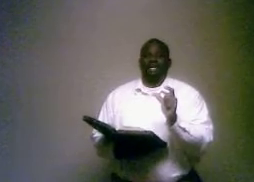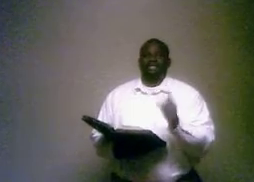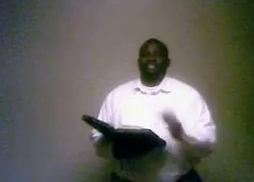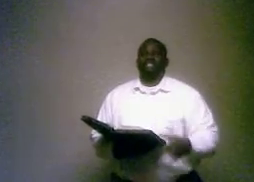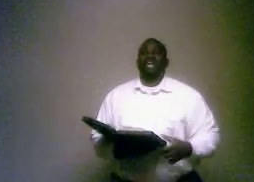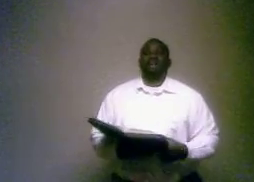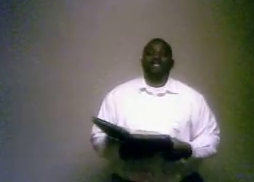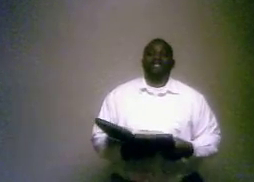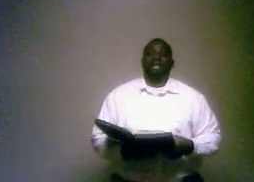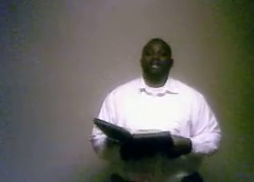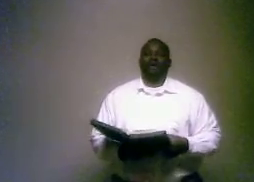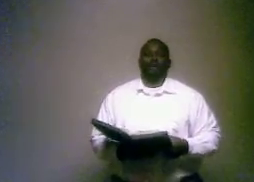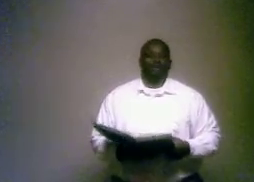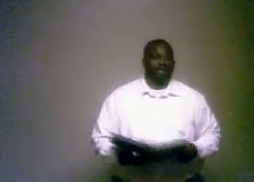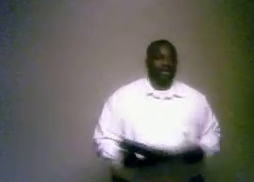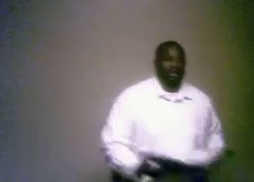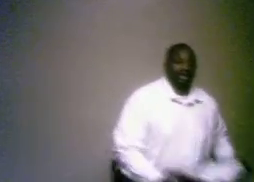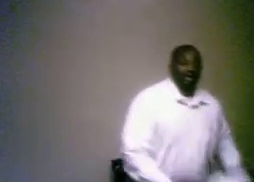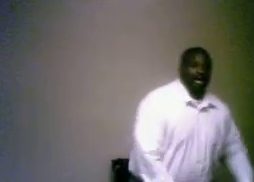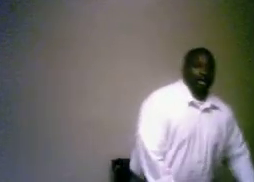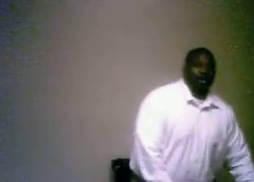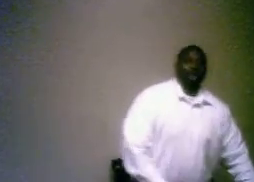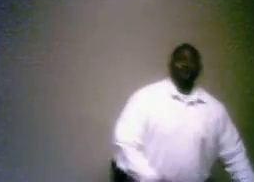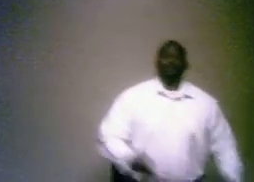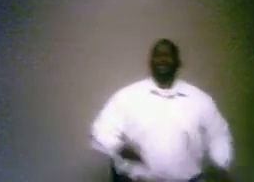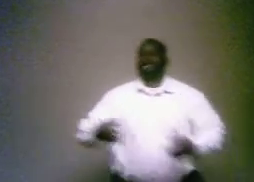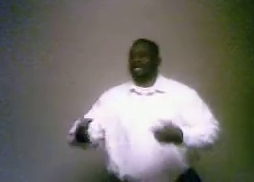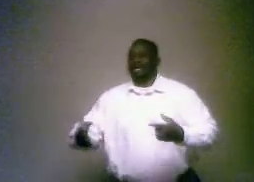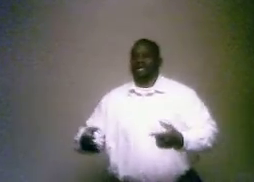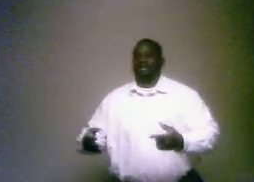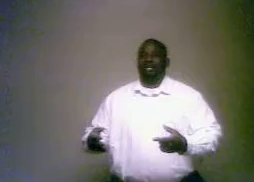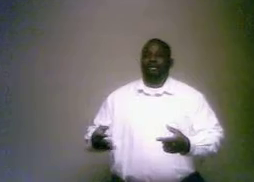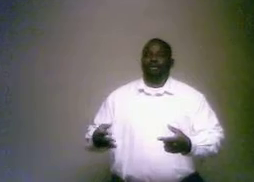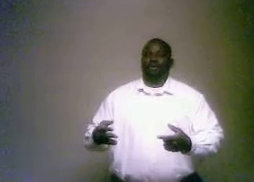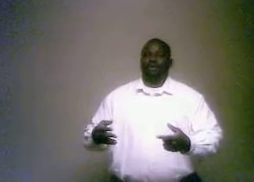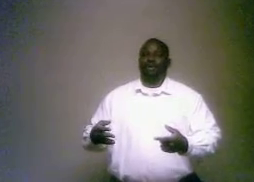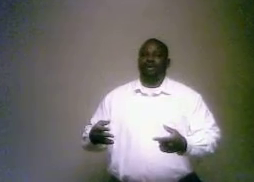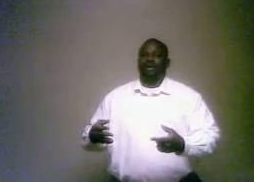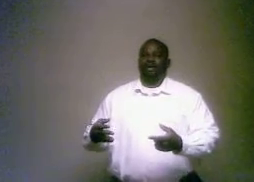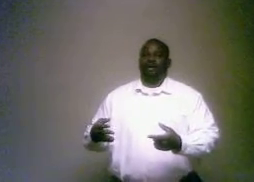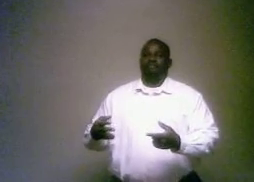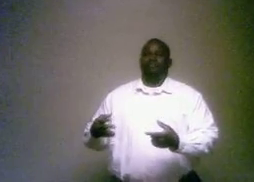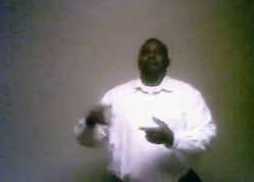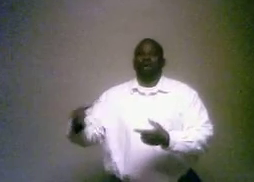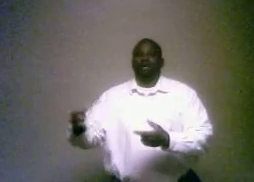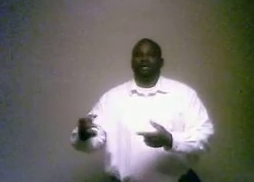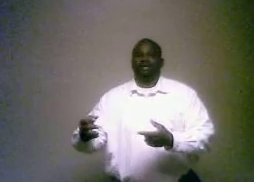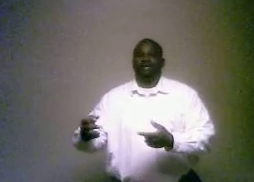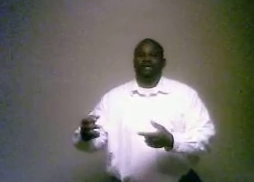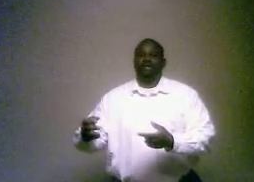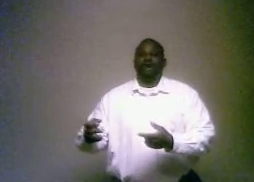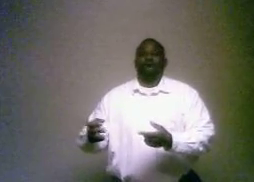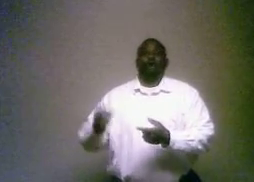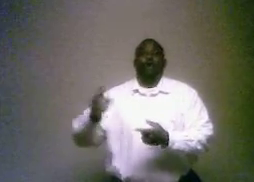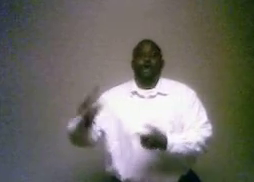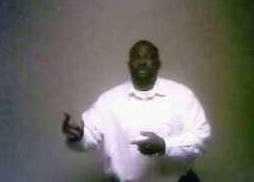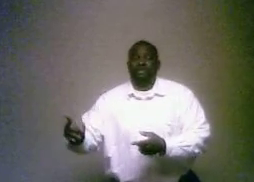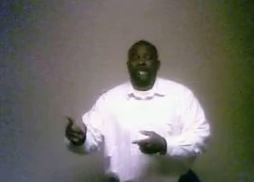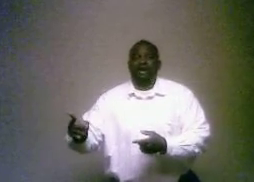Just like if I said, look, in order for you to get into my building, you have to walk up the stairs